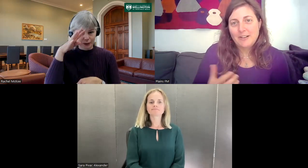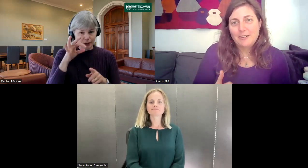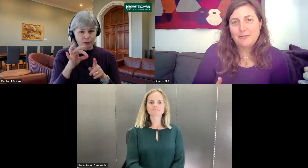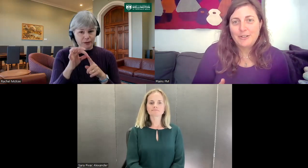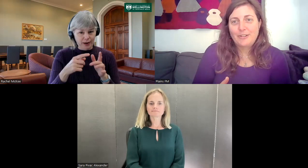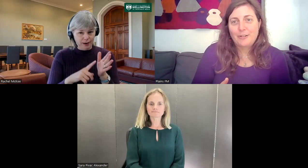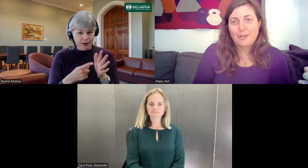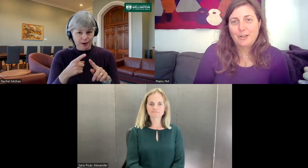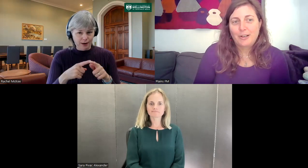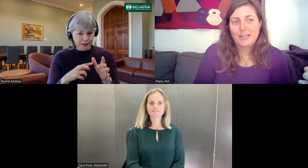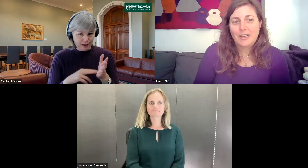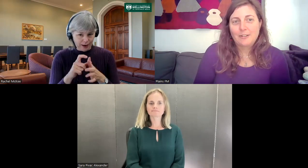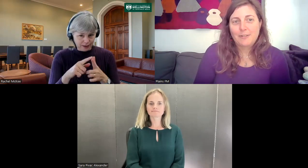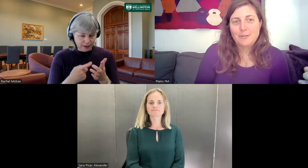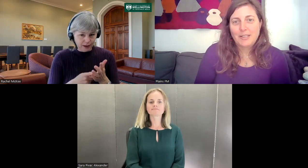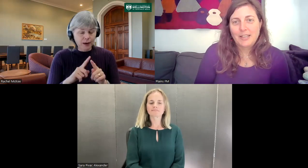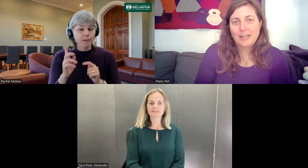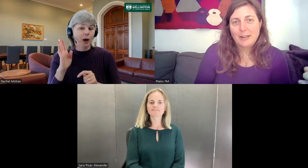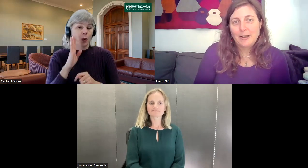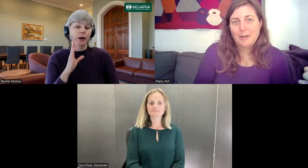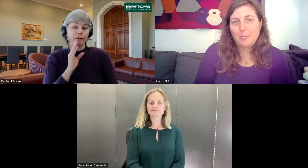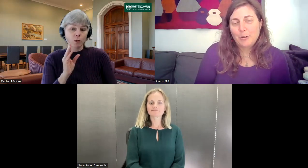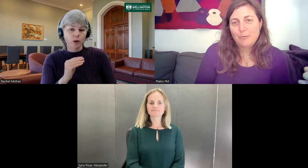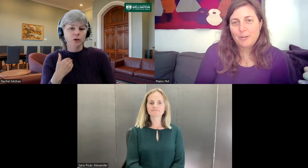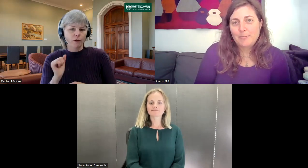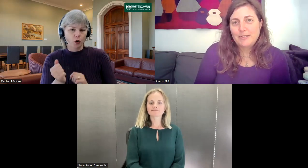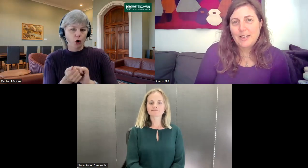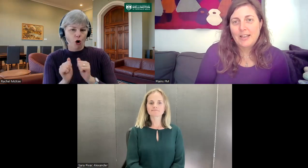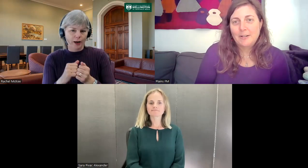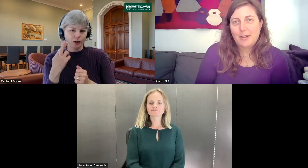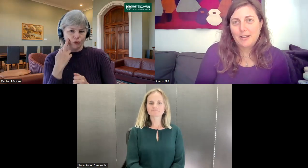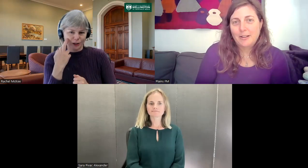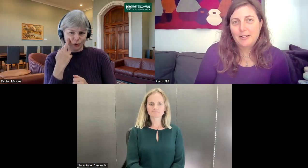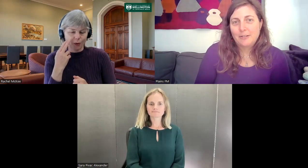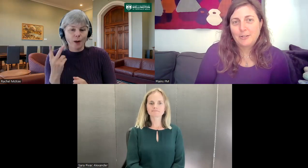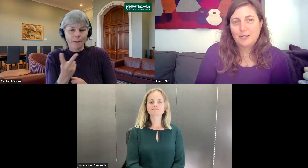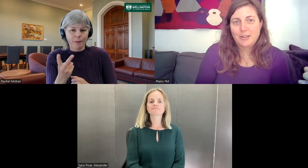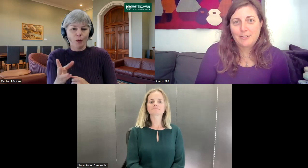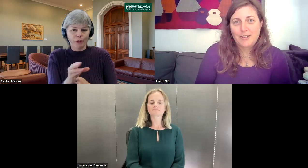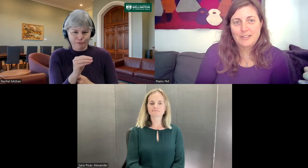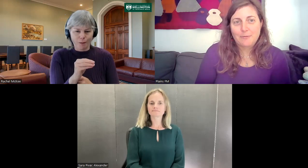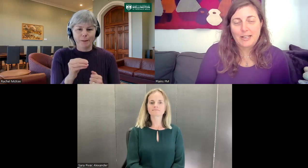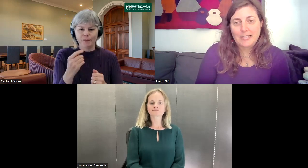hearing the voice of her colleague, Rachel McKee, both from Te Hedanga Waka, Victoria University, Wellington.